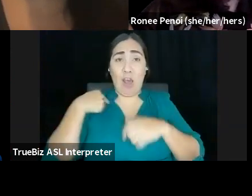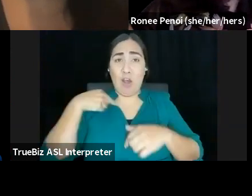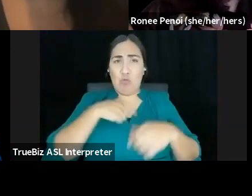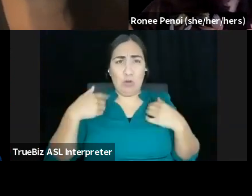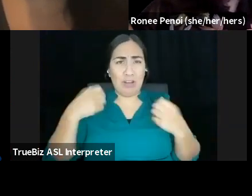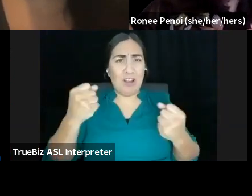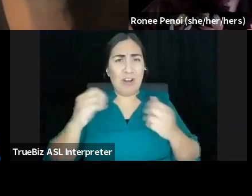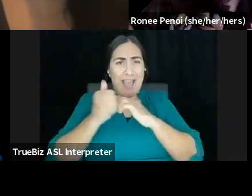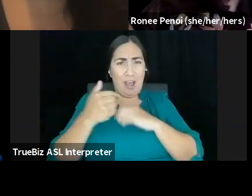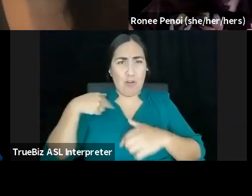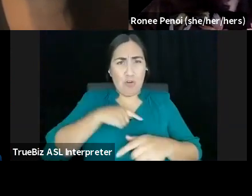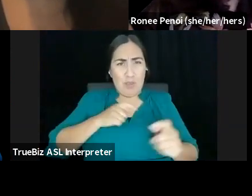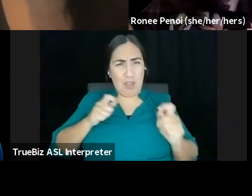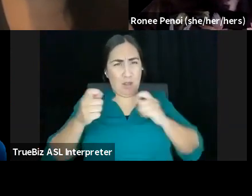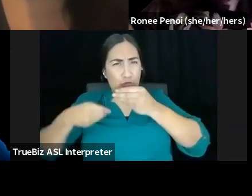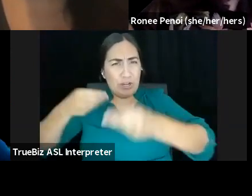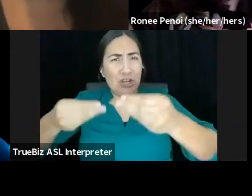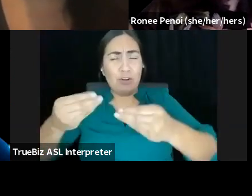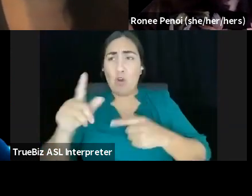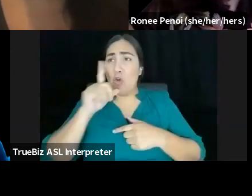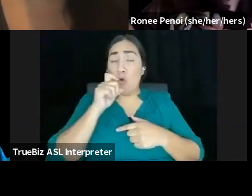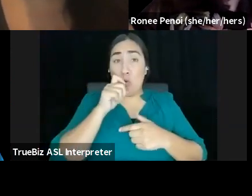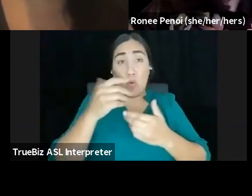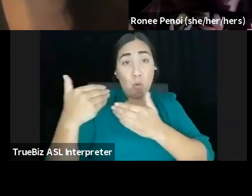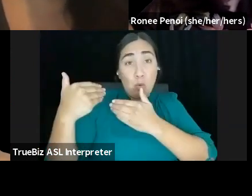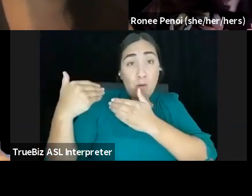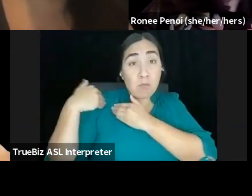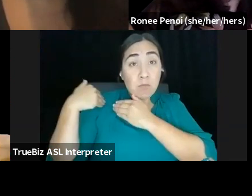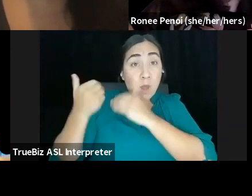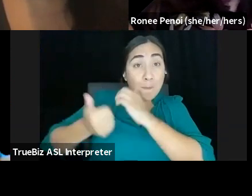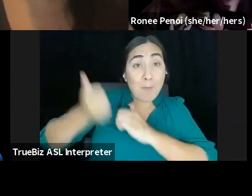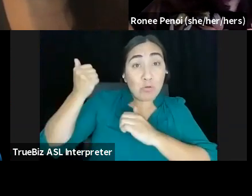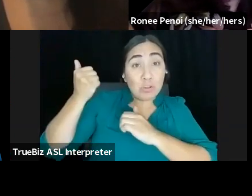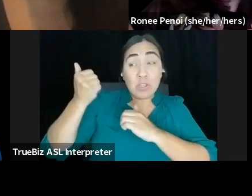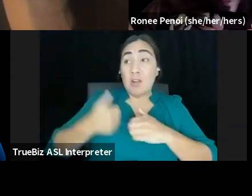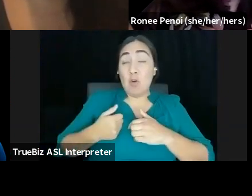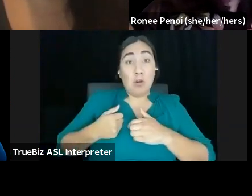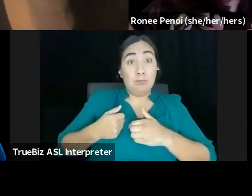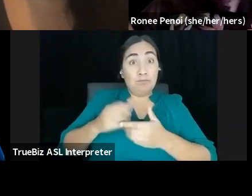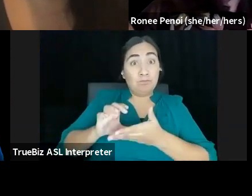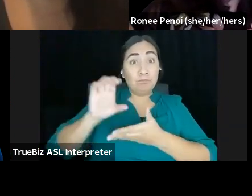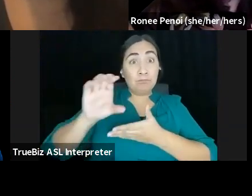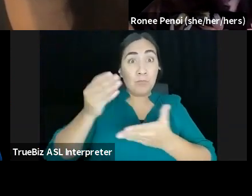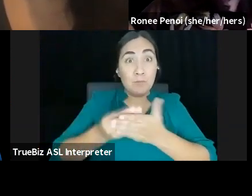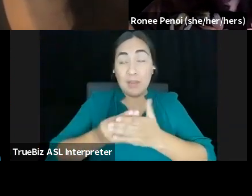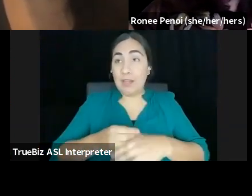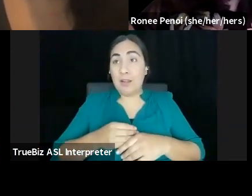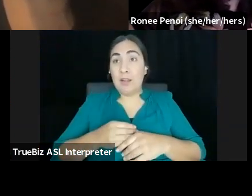for fronting the money for like making the change for doing the emotional labor of undoing white